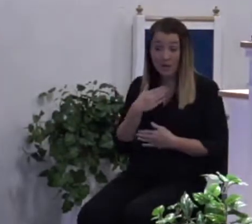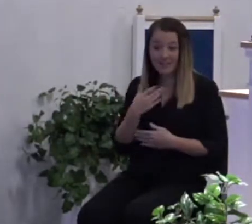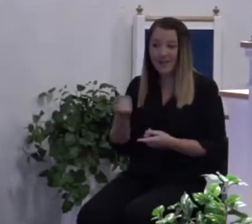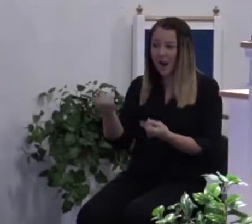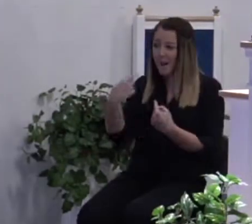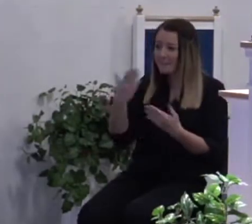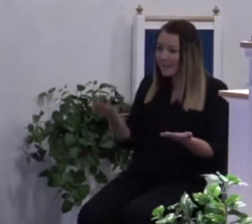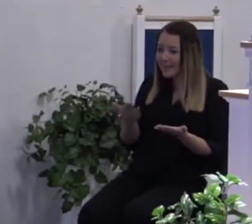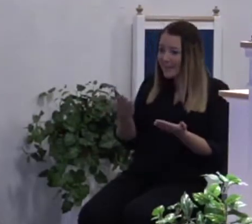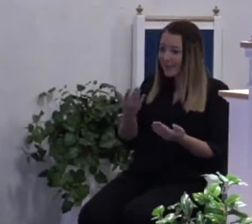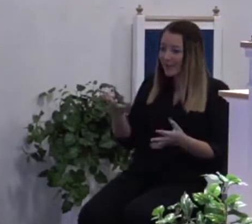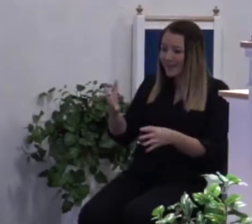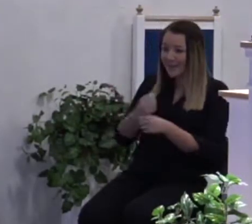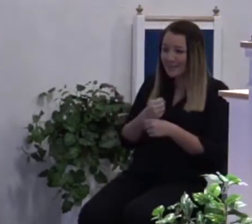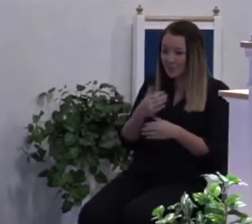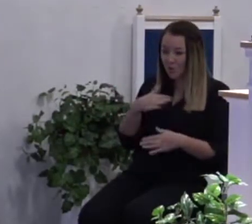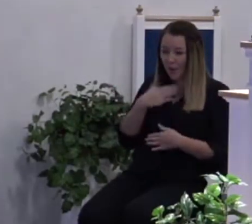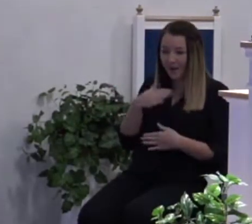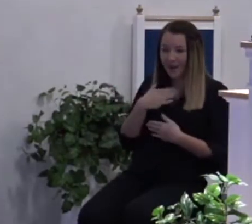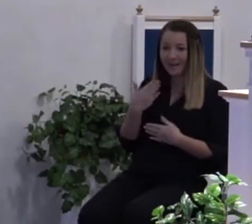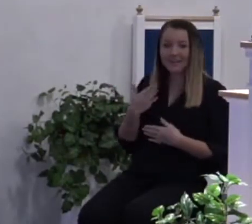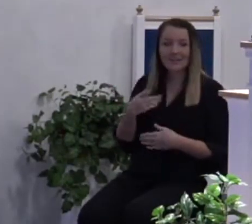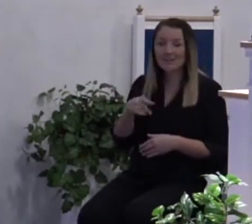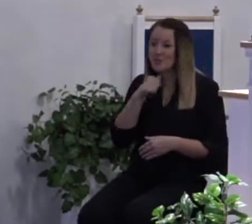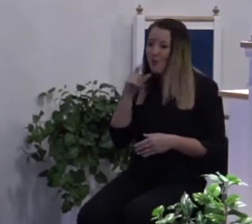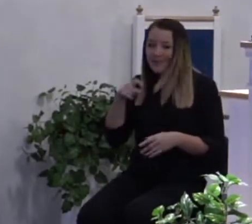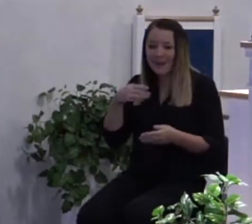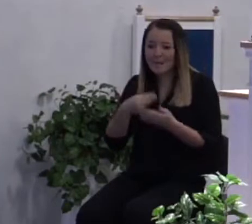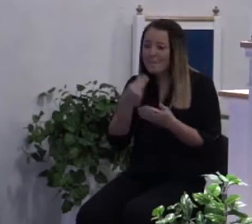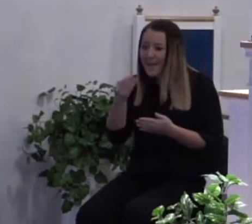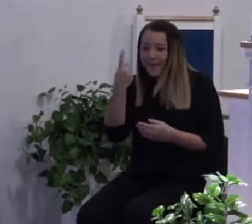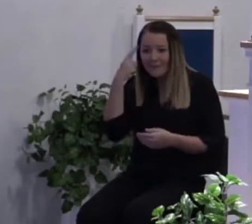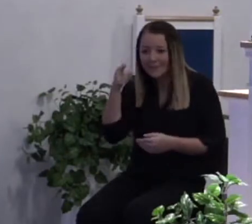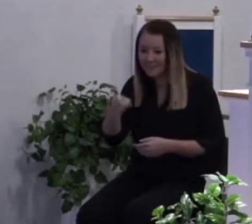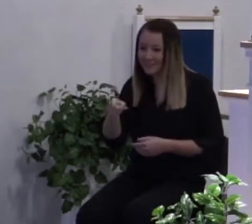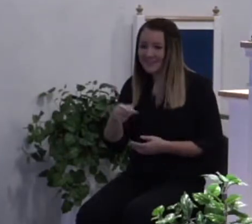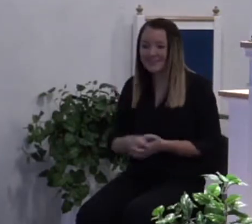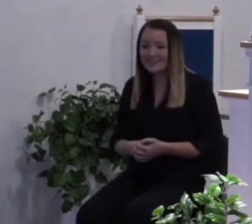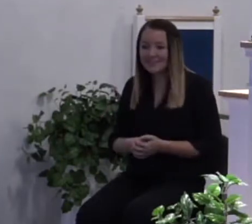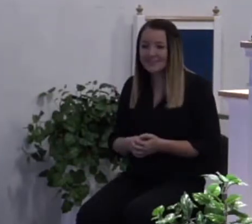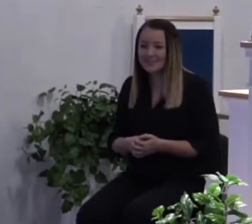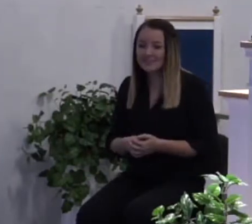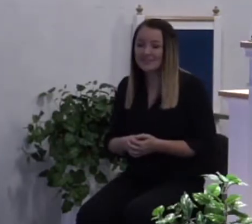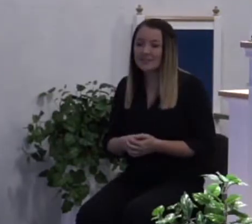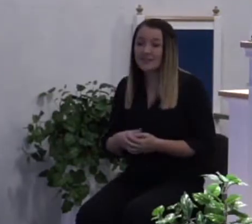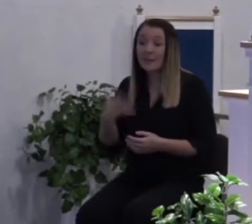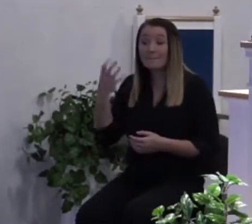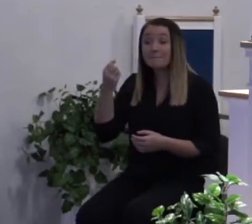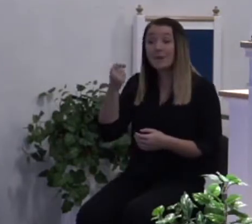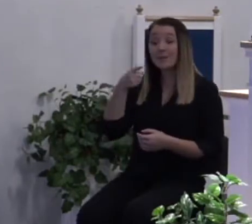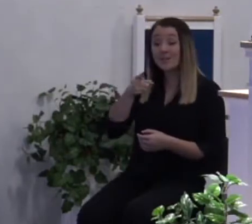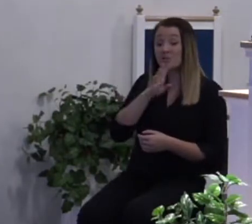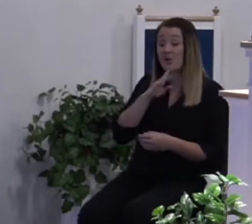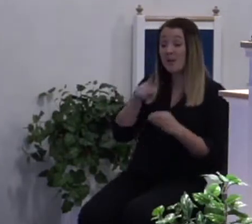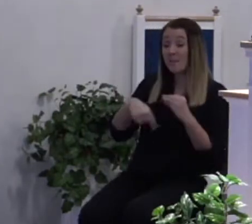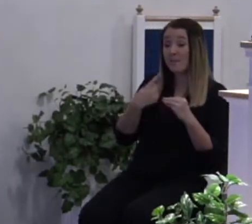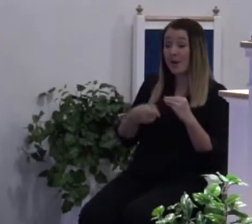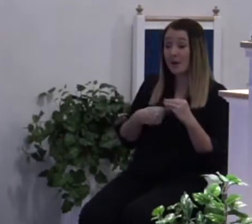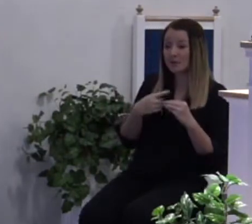here and get some you don't have to pay for it. The milk that he's talking about Peter clears